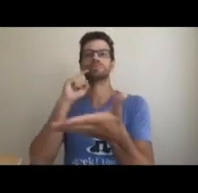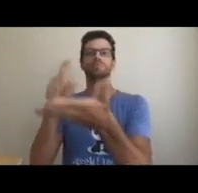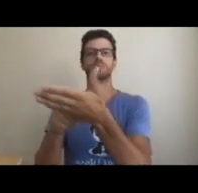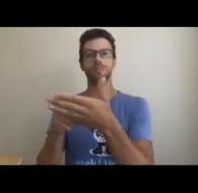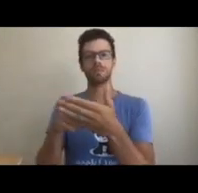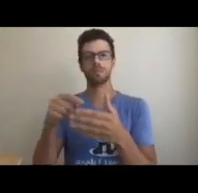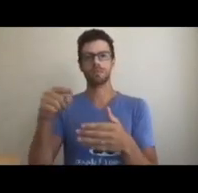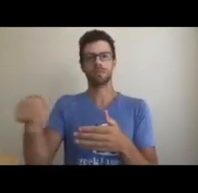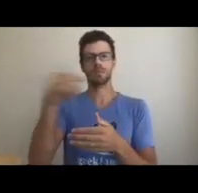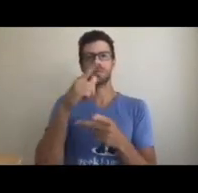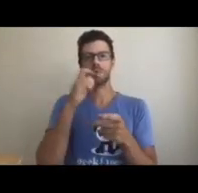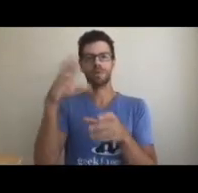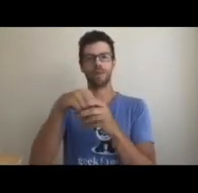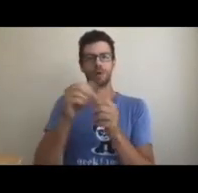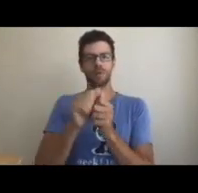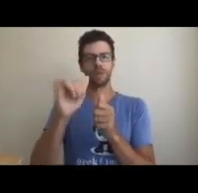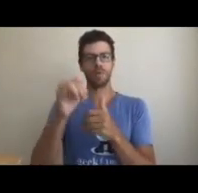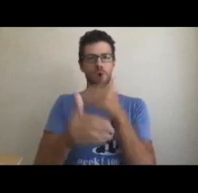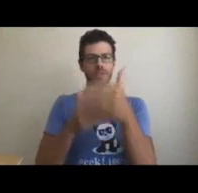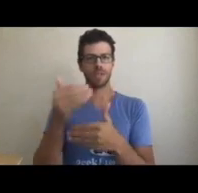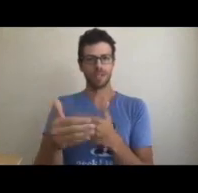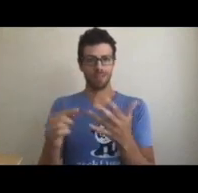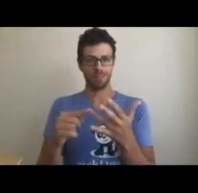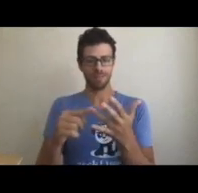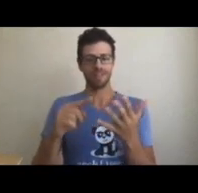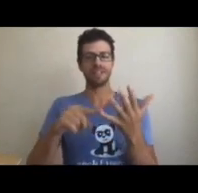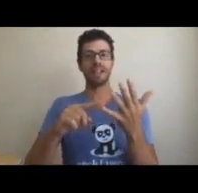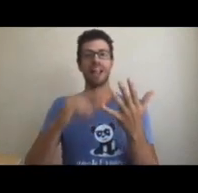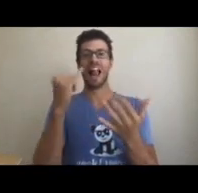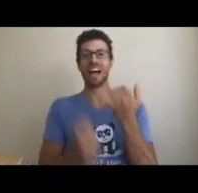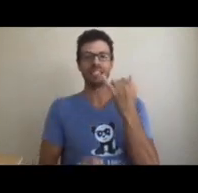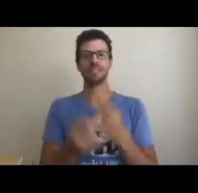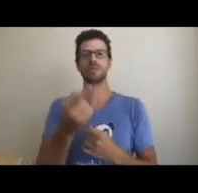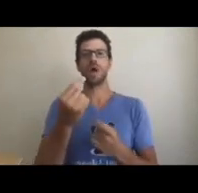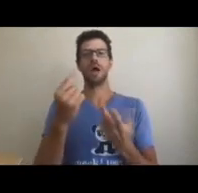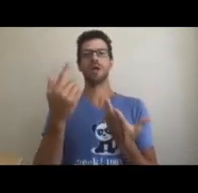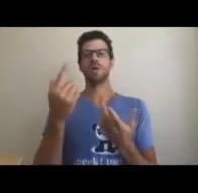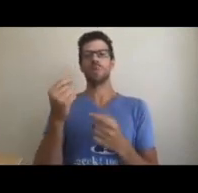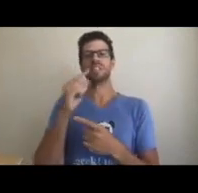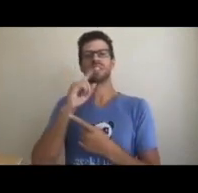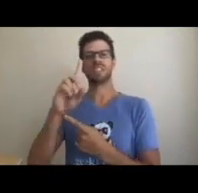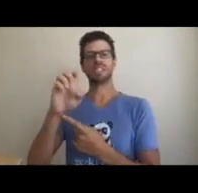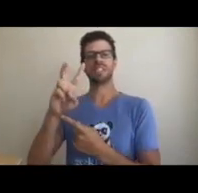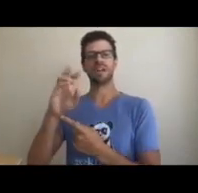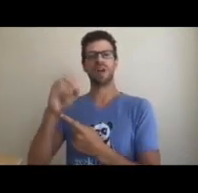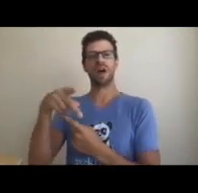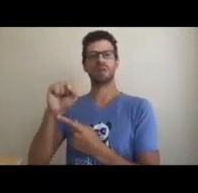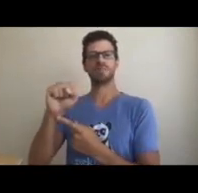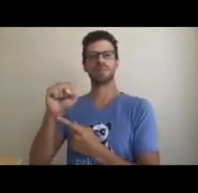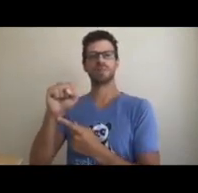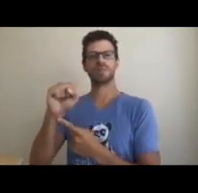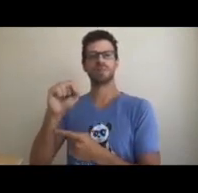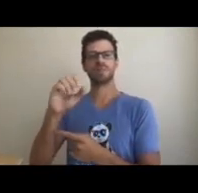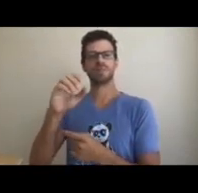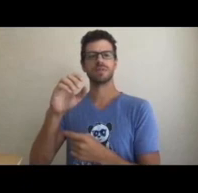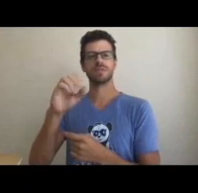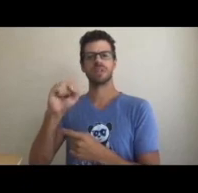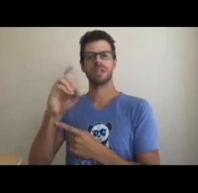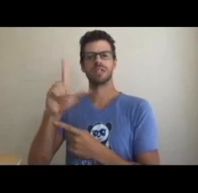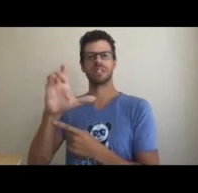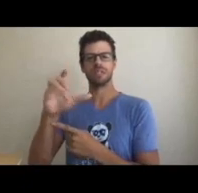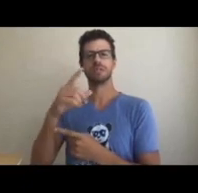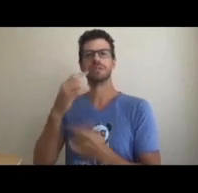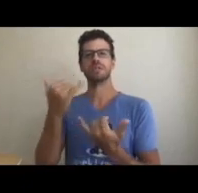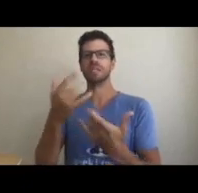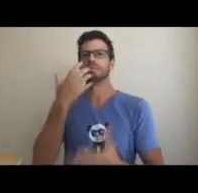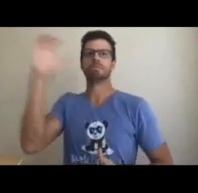how it is important to recognize those who are involved in the process. And last, you'll need to know about DevOps SDLC,